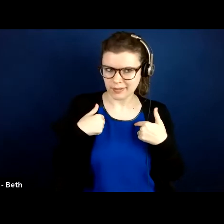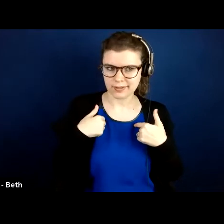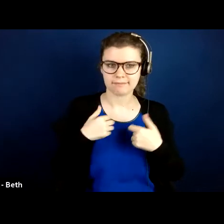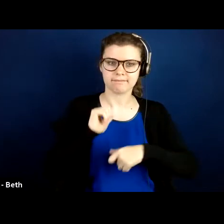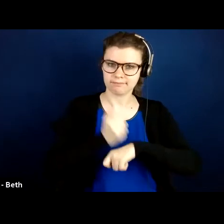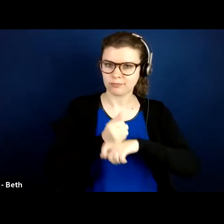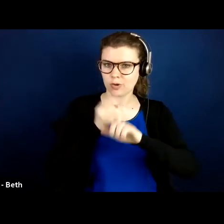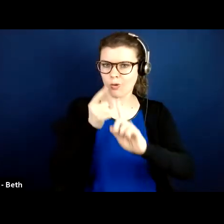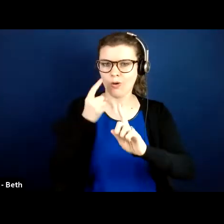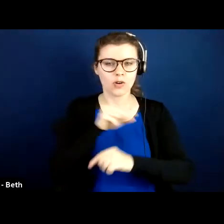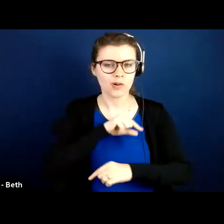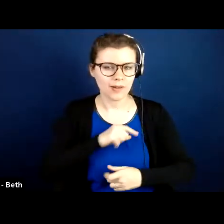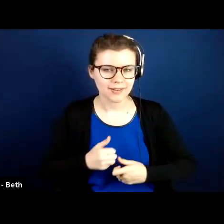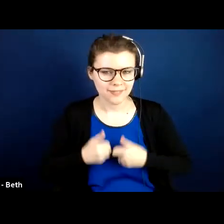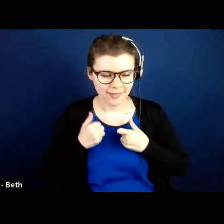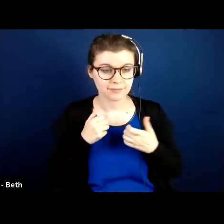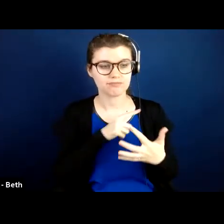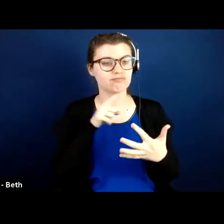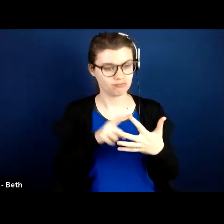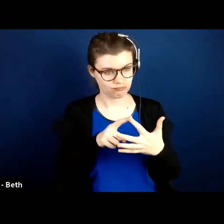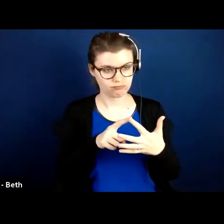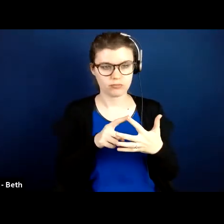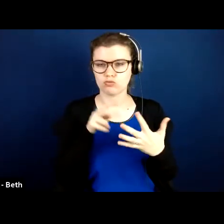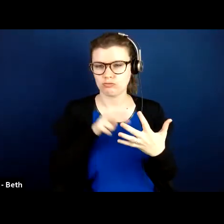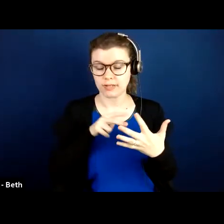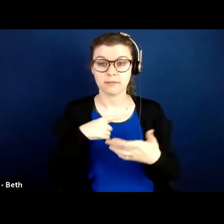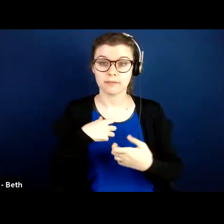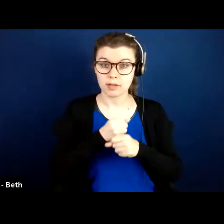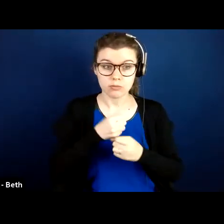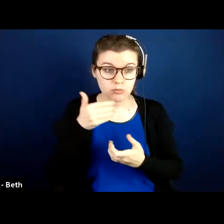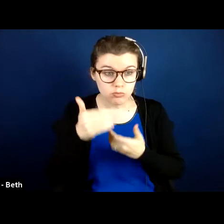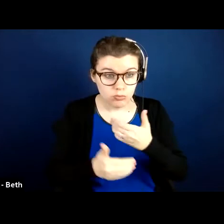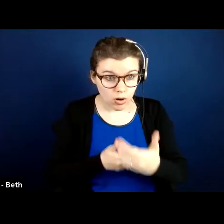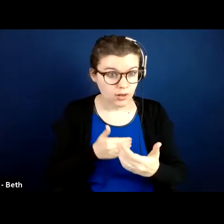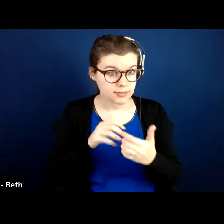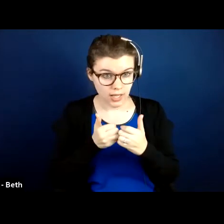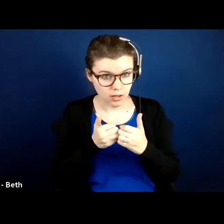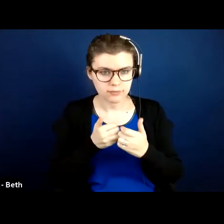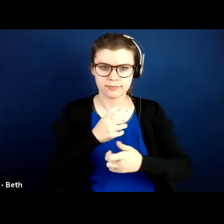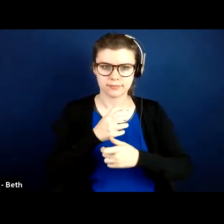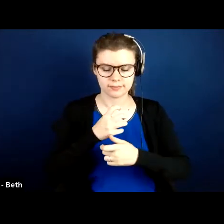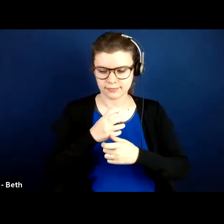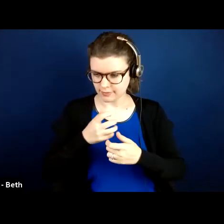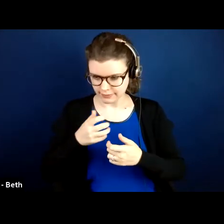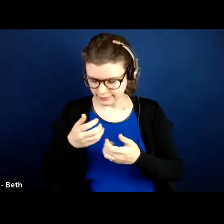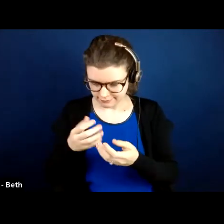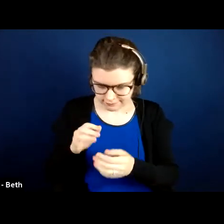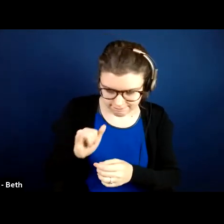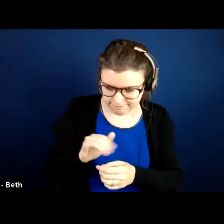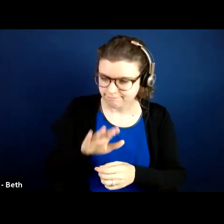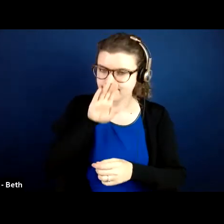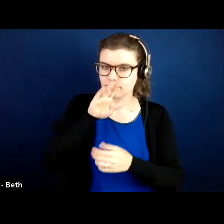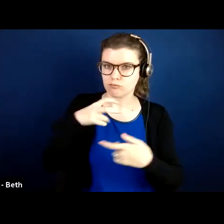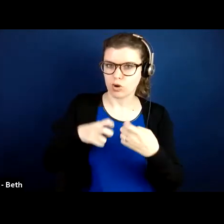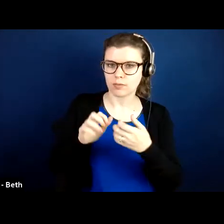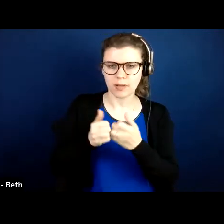make progress towards the goals they set by applying problem solving skills and managing emotions like frustration and discouragement.